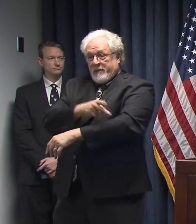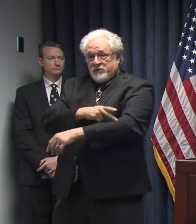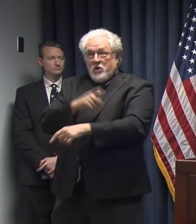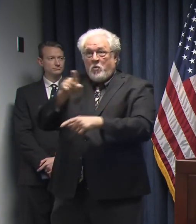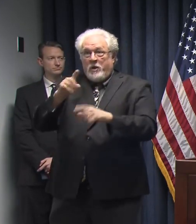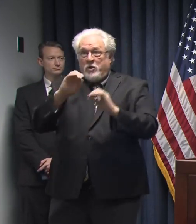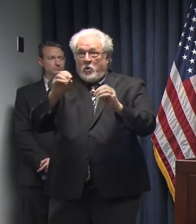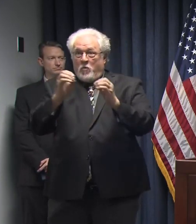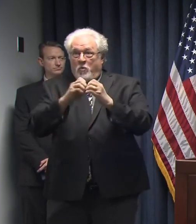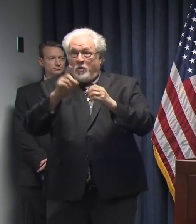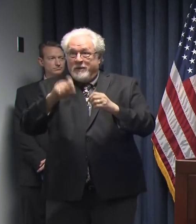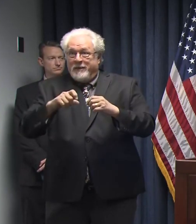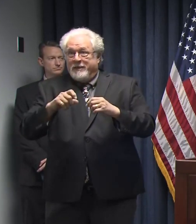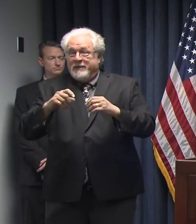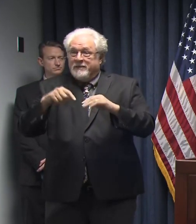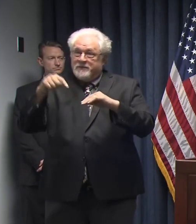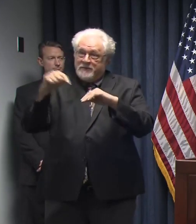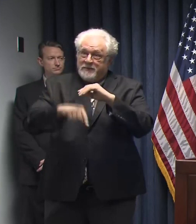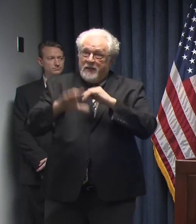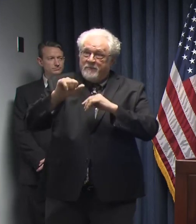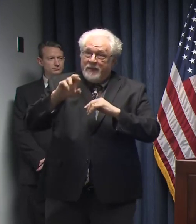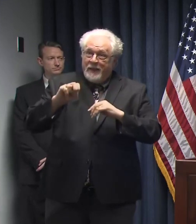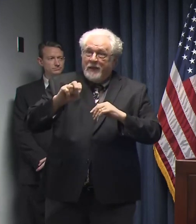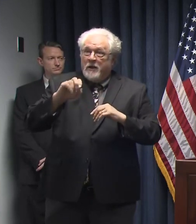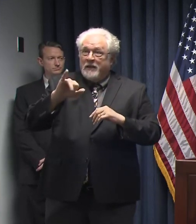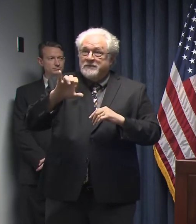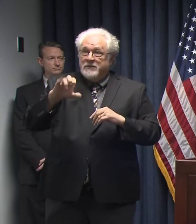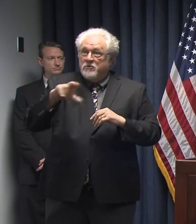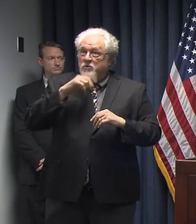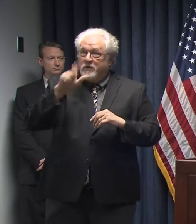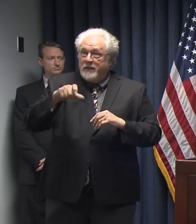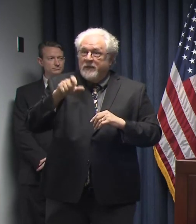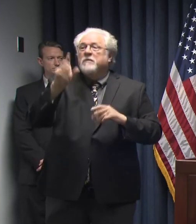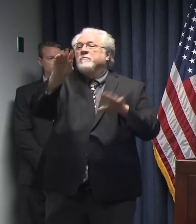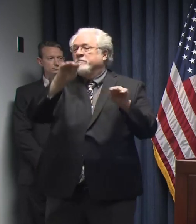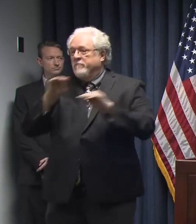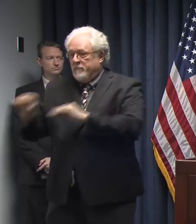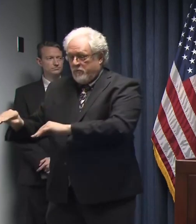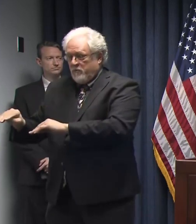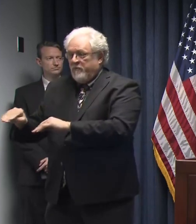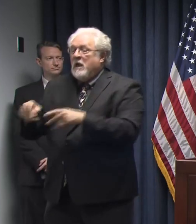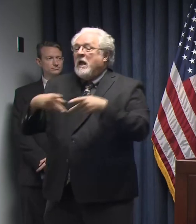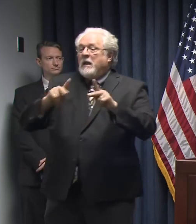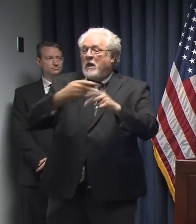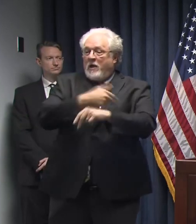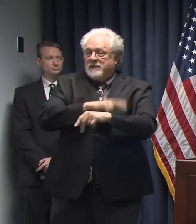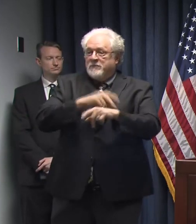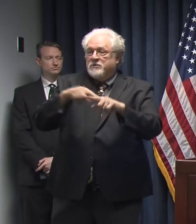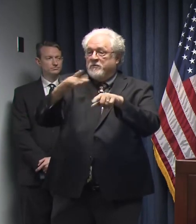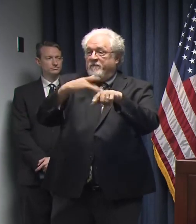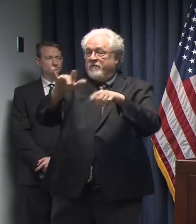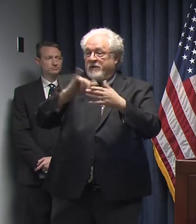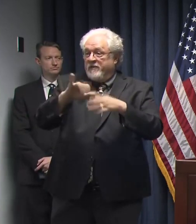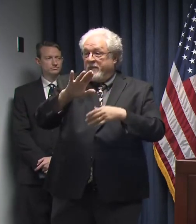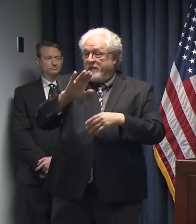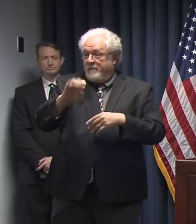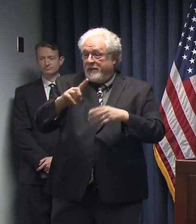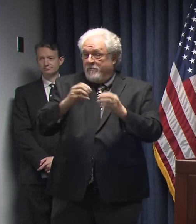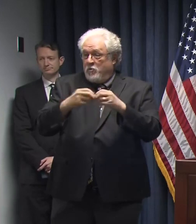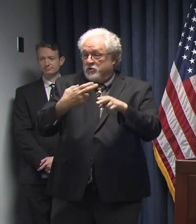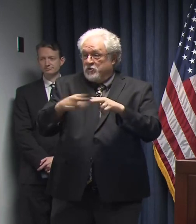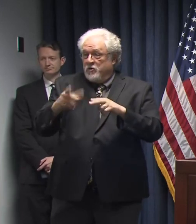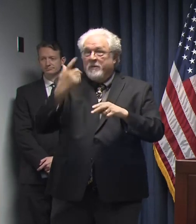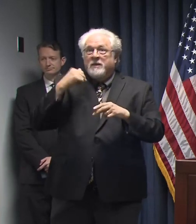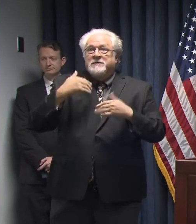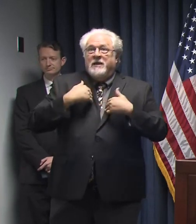they no longer need that acute care bed or an ICU bed and allow the hospitals to free that bed up sooner by having